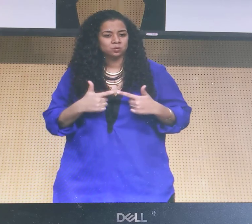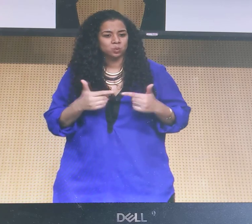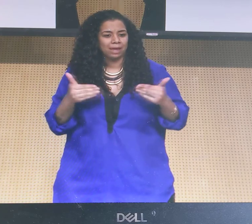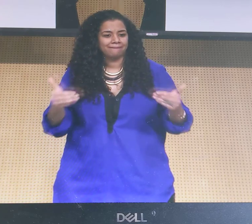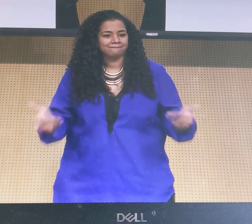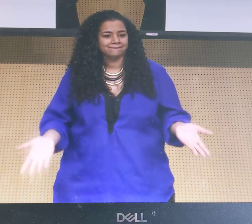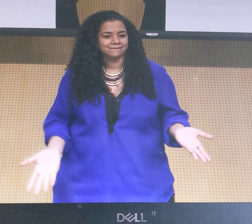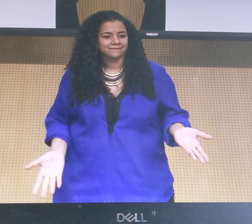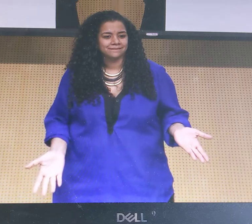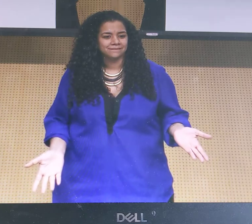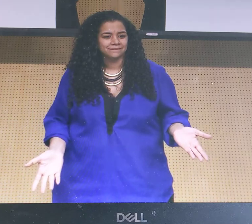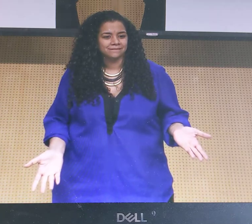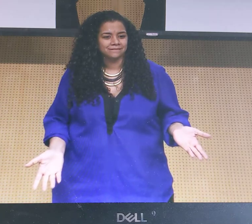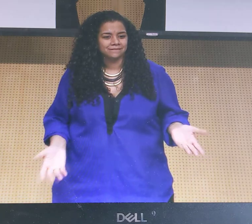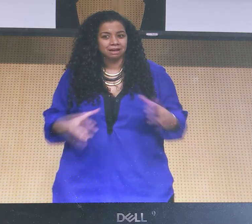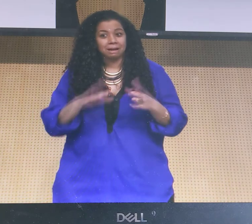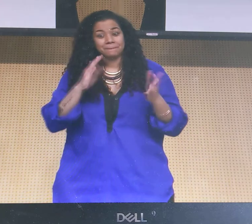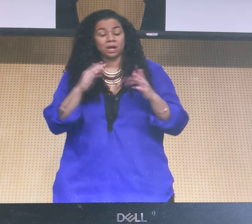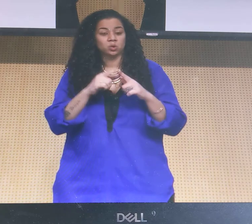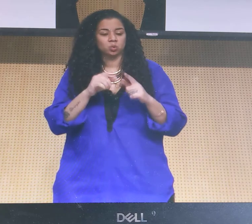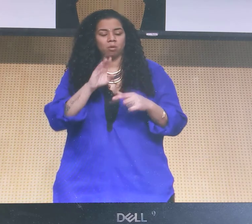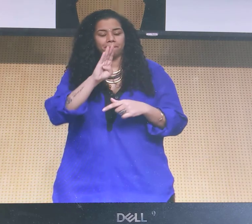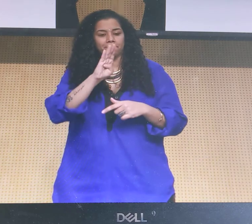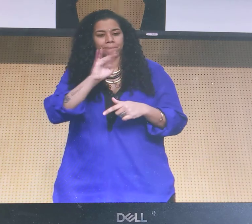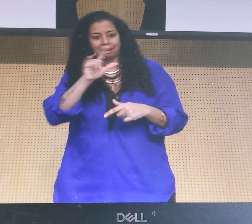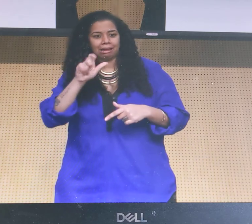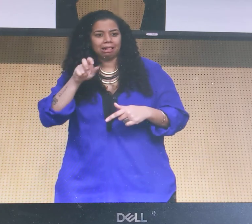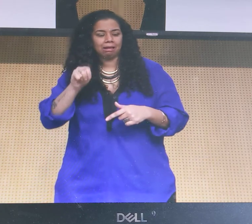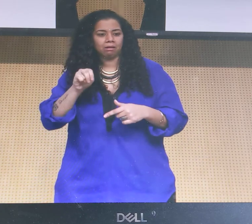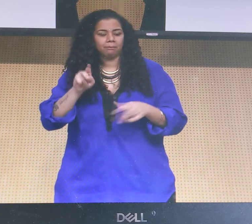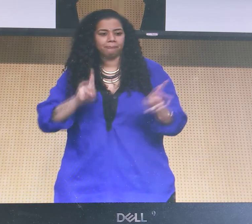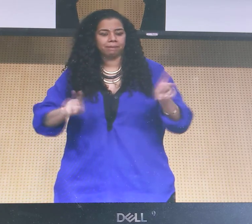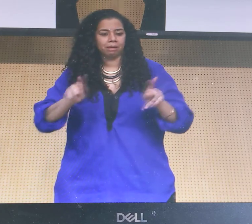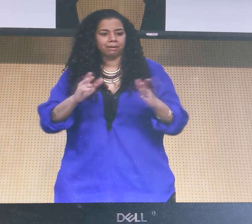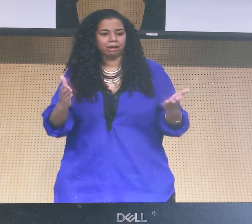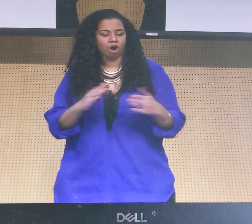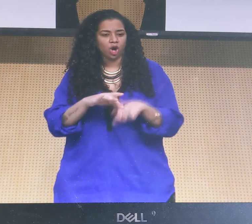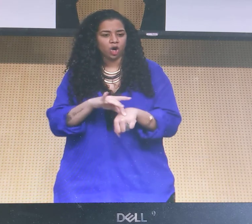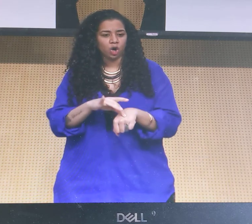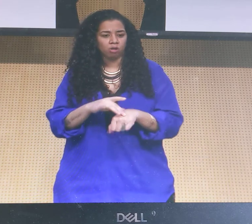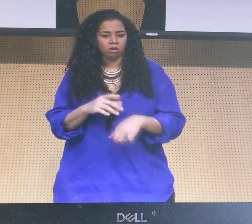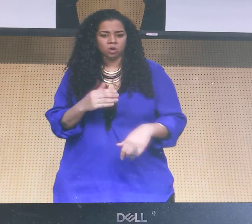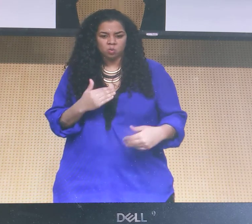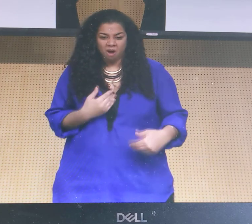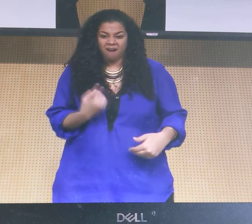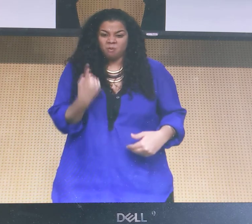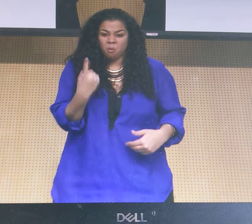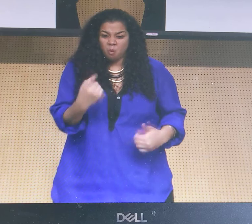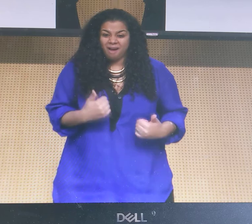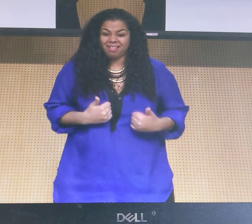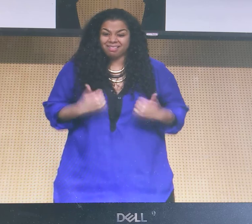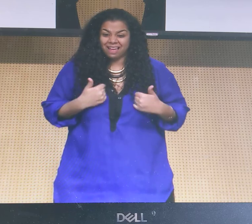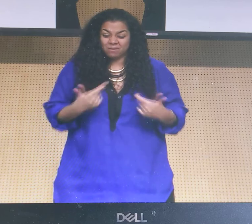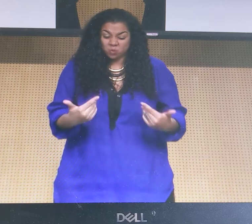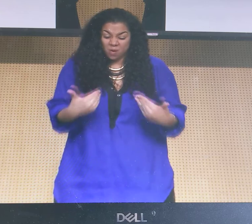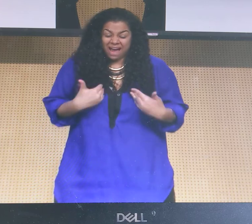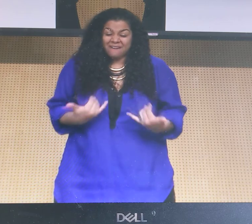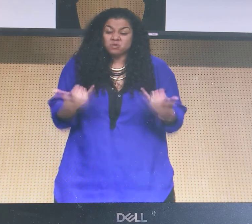And something that's important to think about is we're already lottery winners. We won life. We